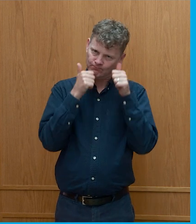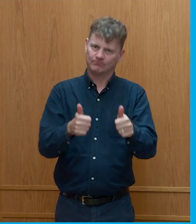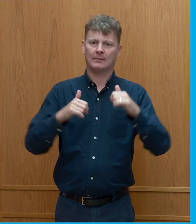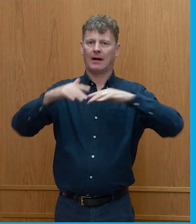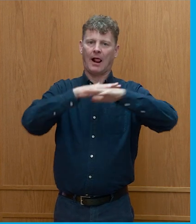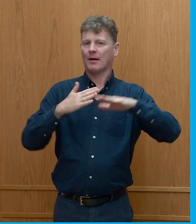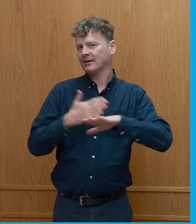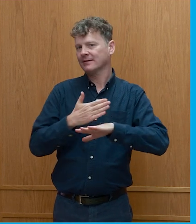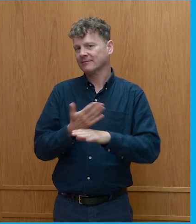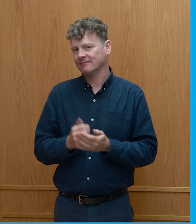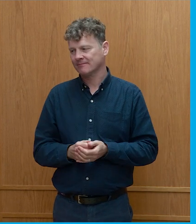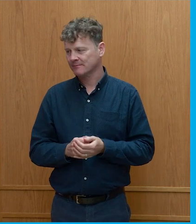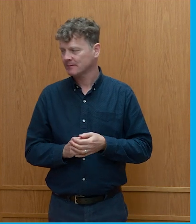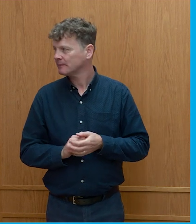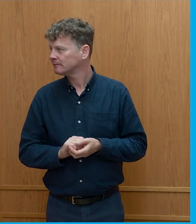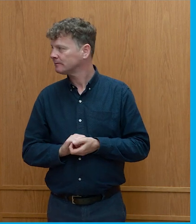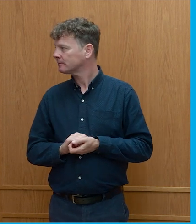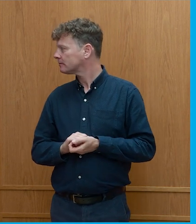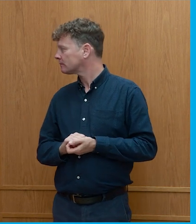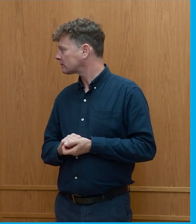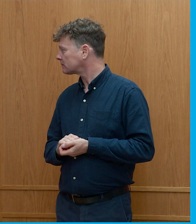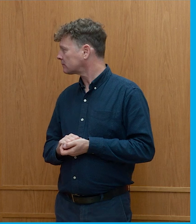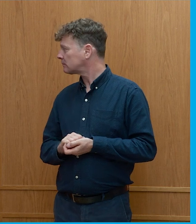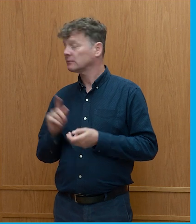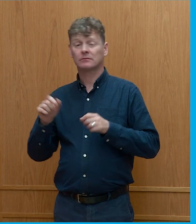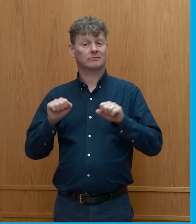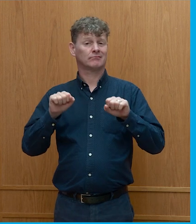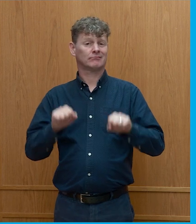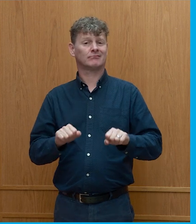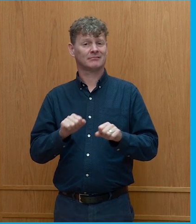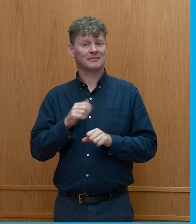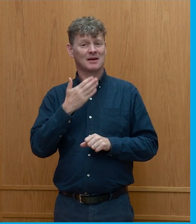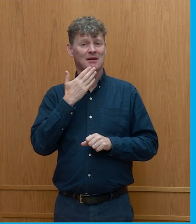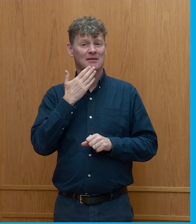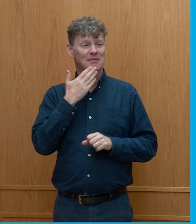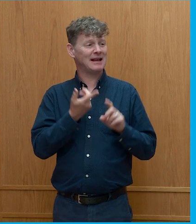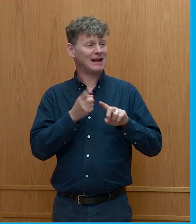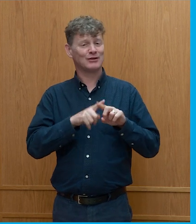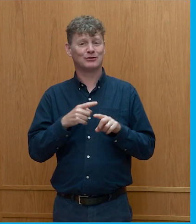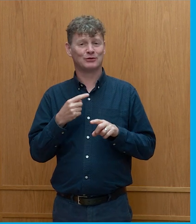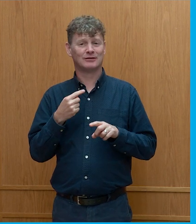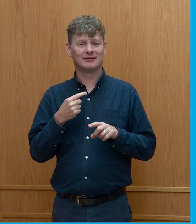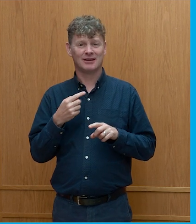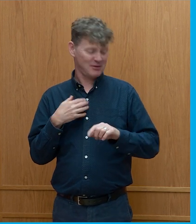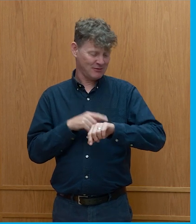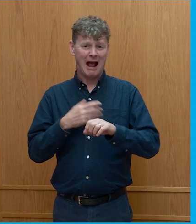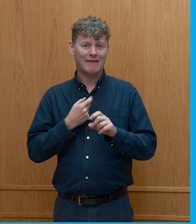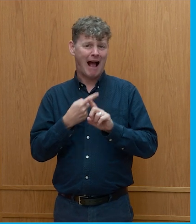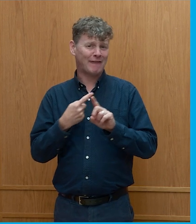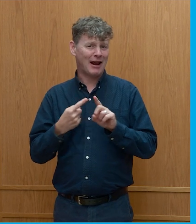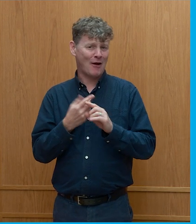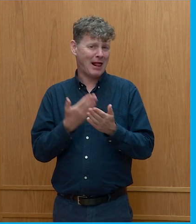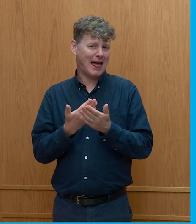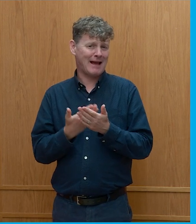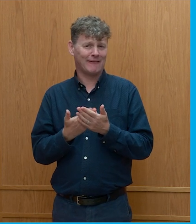very much. So I, please excuse my flippant remark in that we actually do have half an hour so that's why